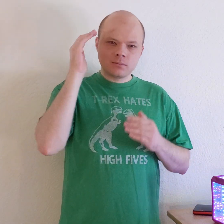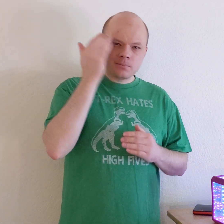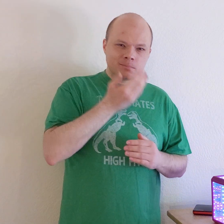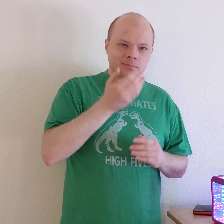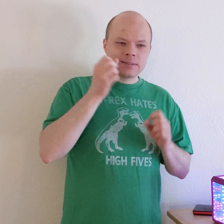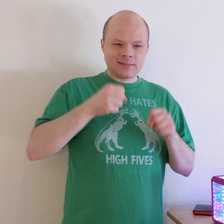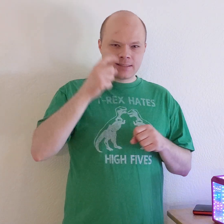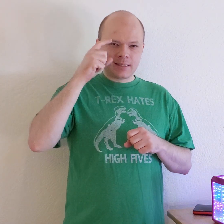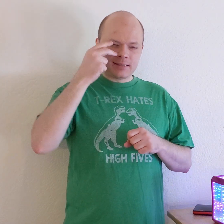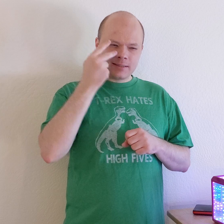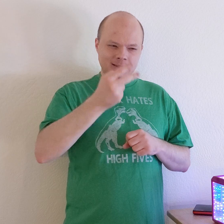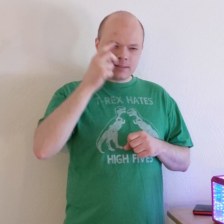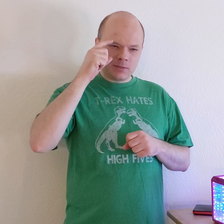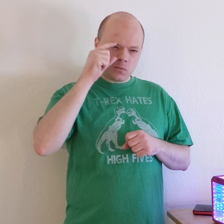it appears that you can see into it forever.